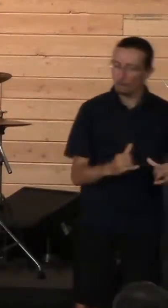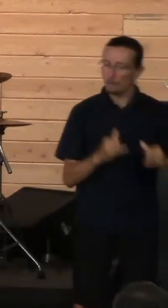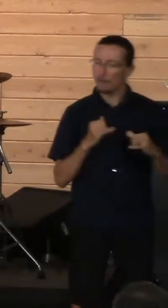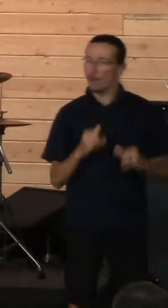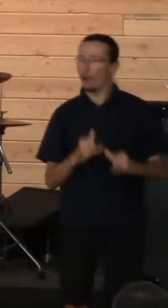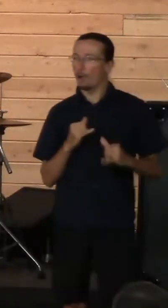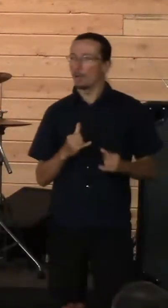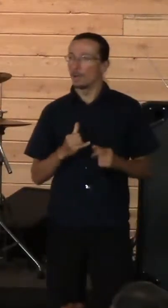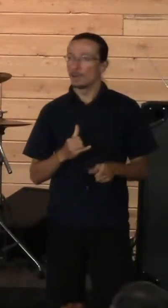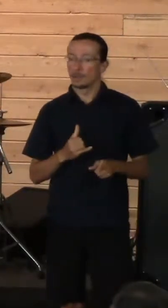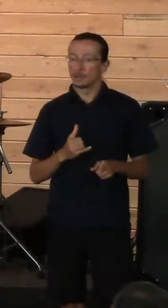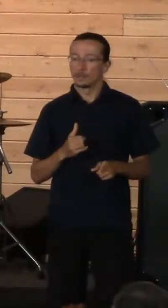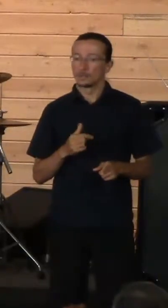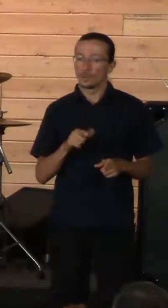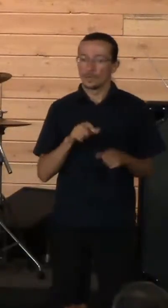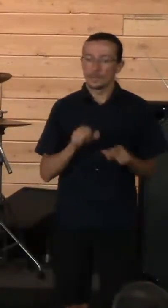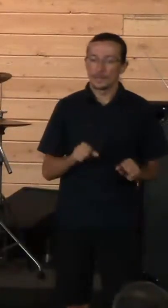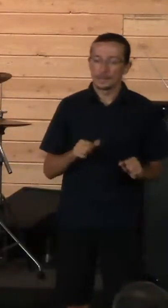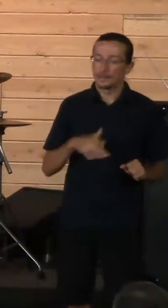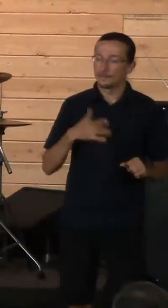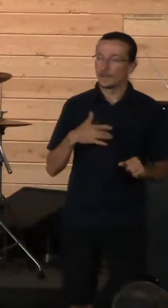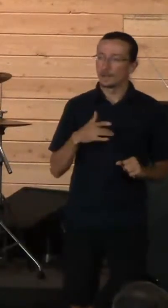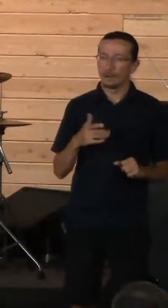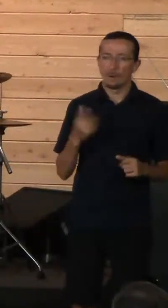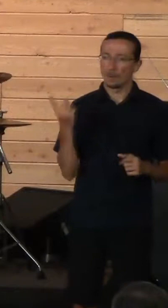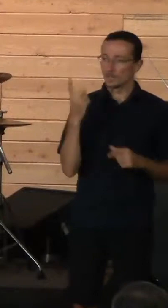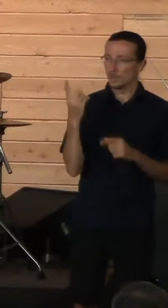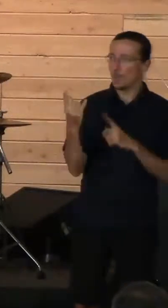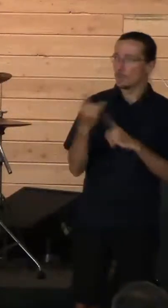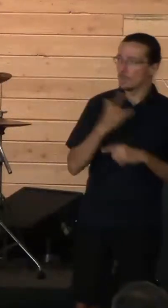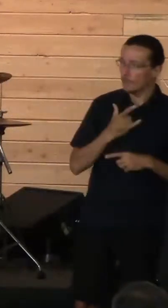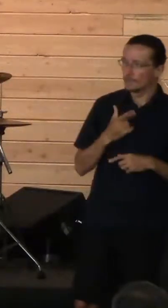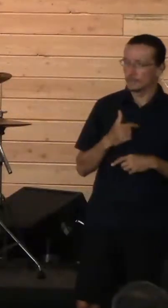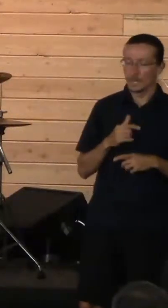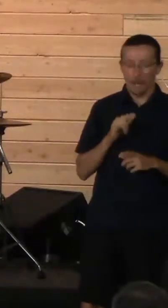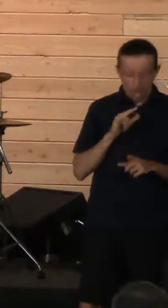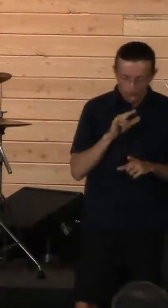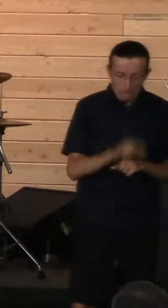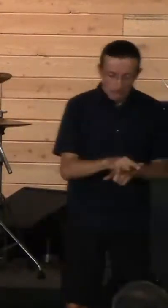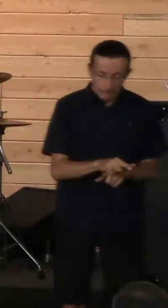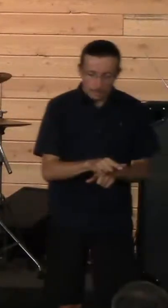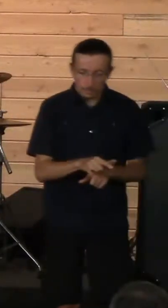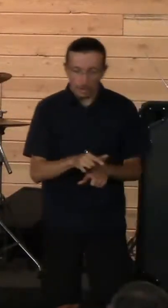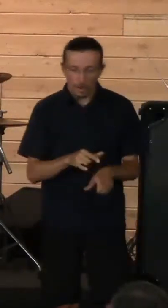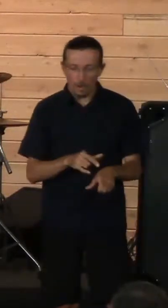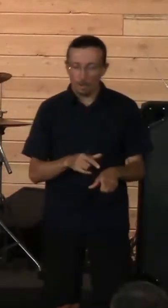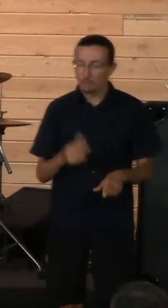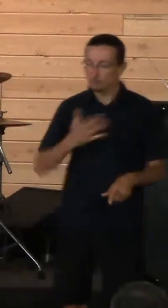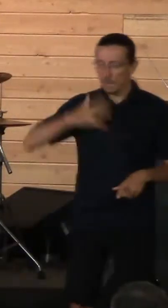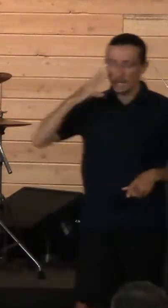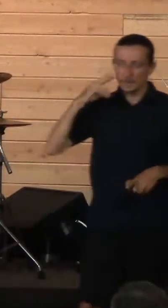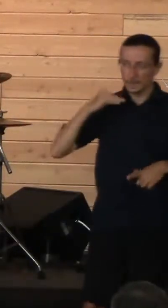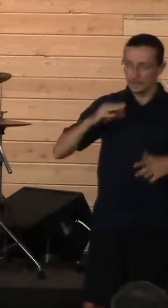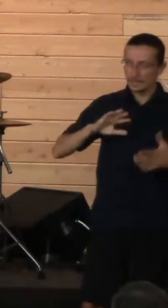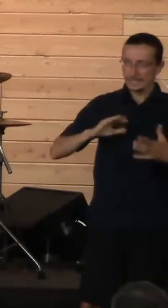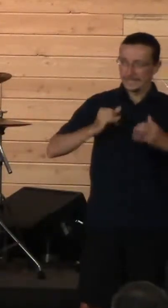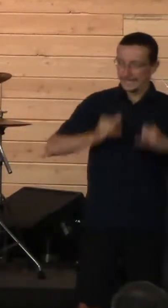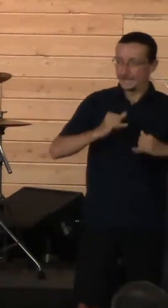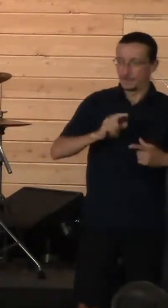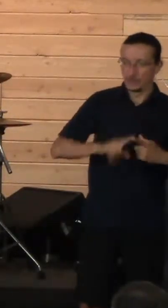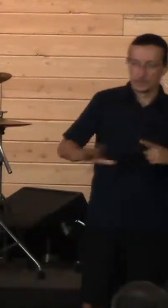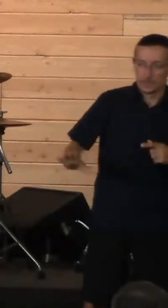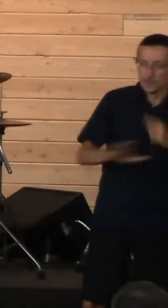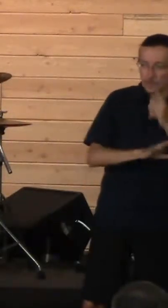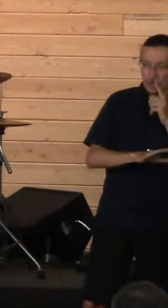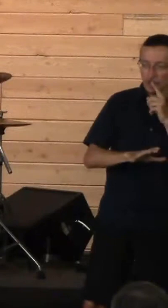loved and see hope because they see someone who has experienced something very similar to them who's